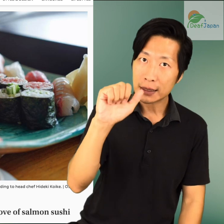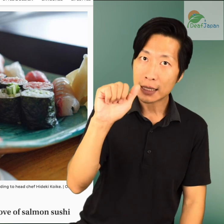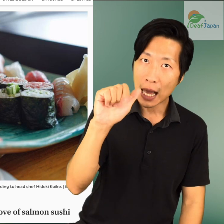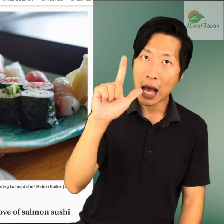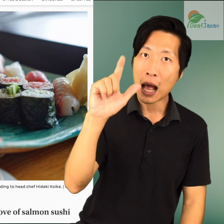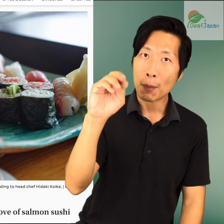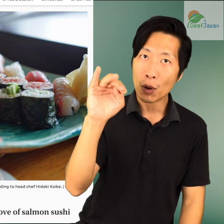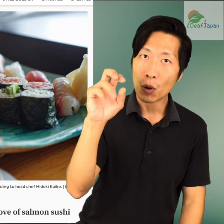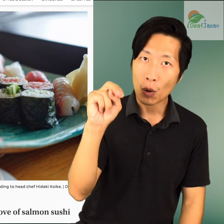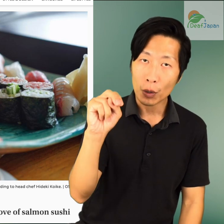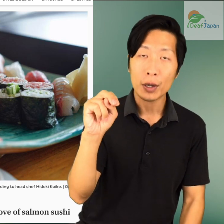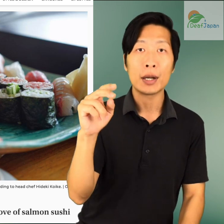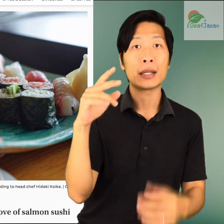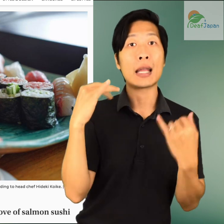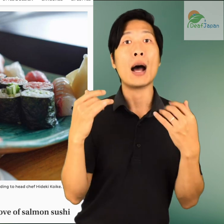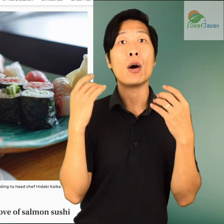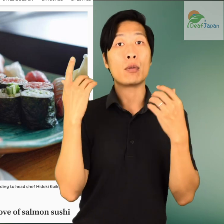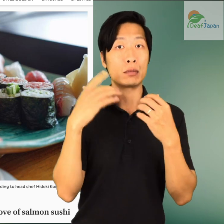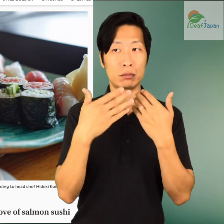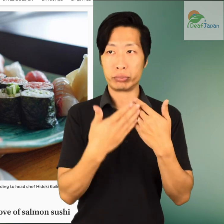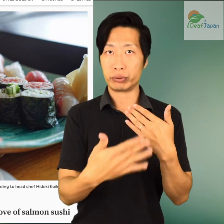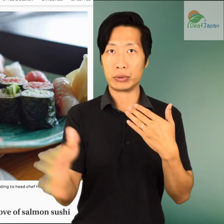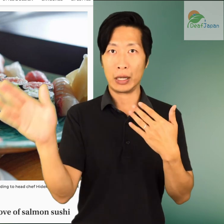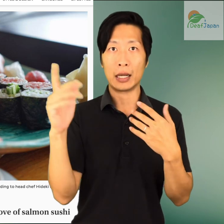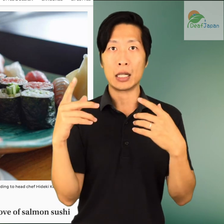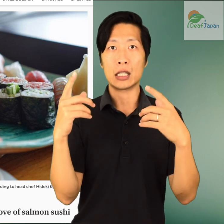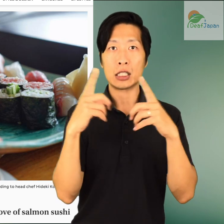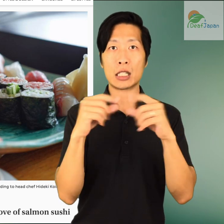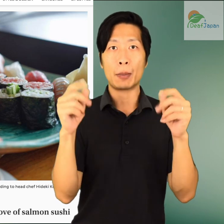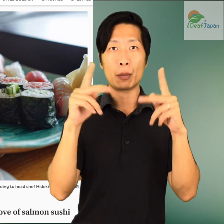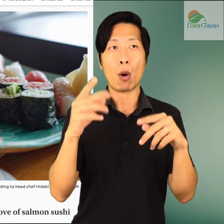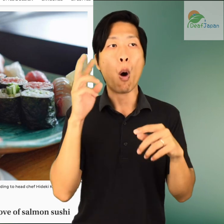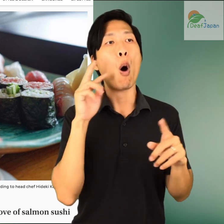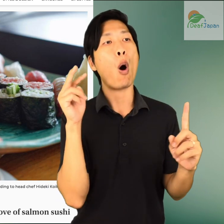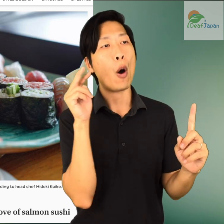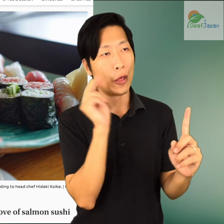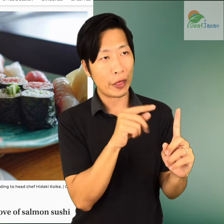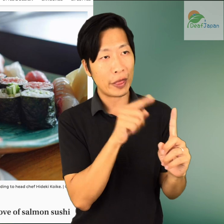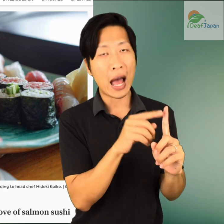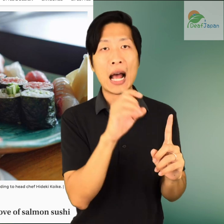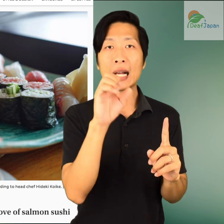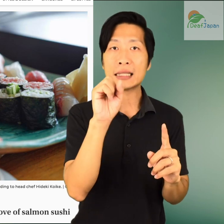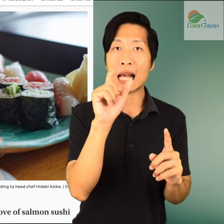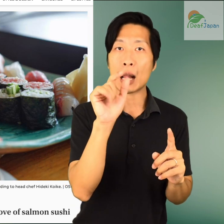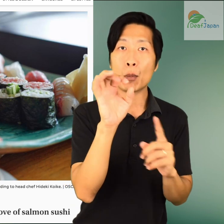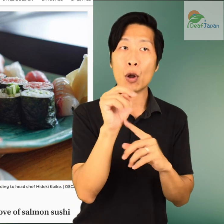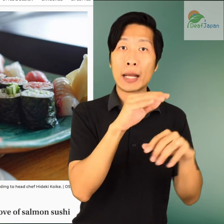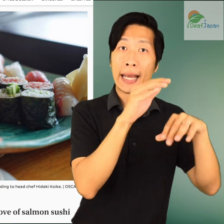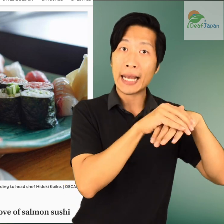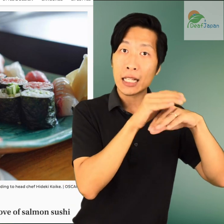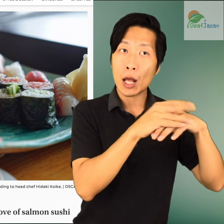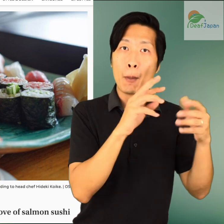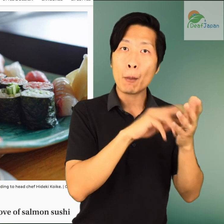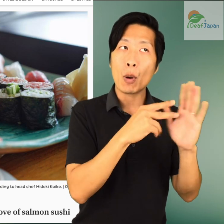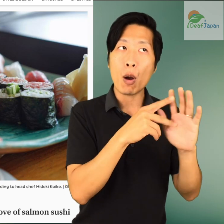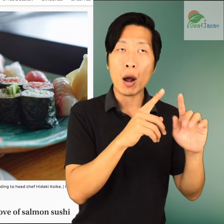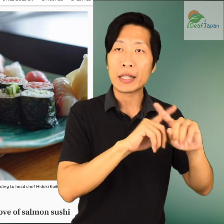name now used in virtually every Japanese sushi restaurant. Still, a name change and advertisements